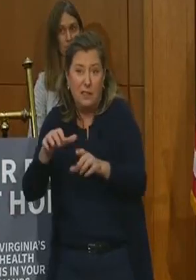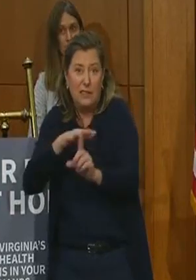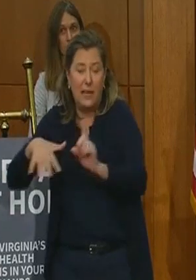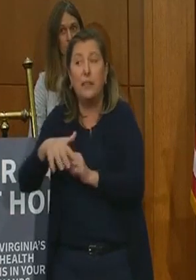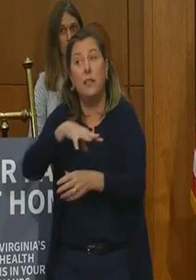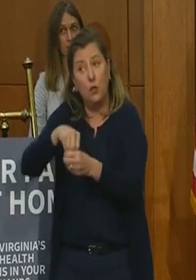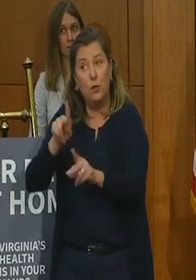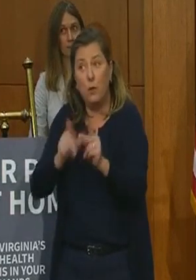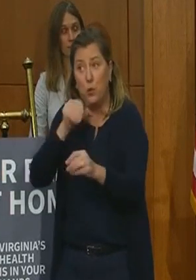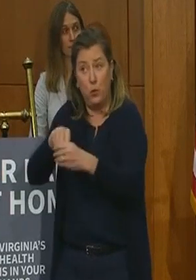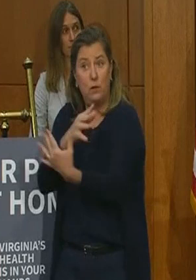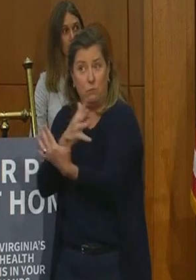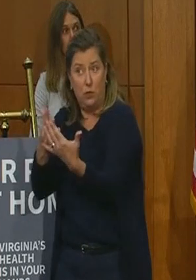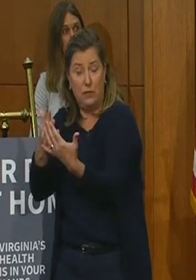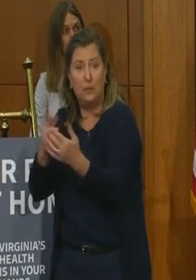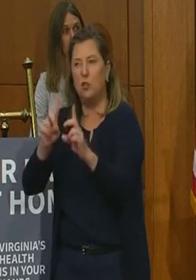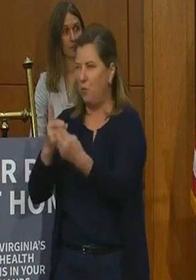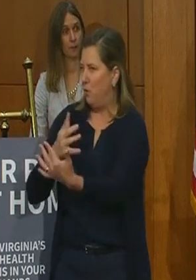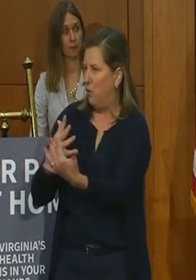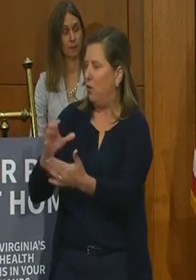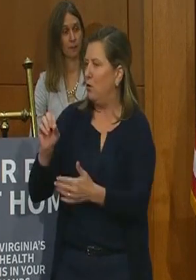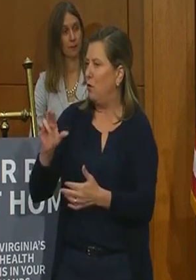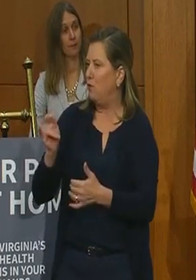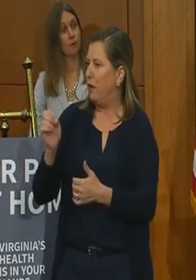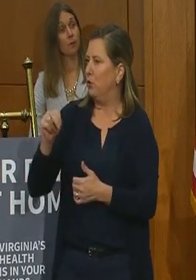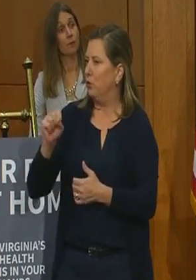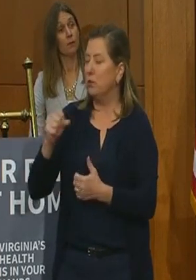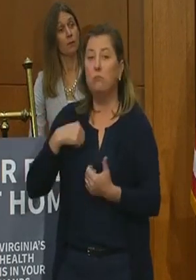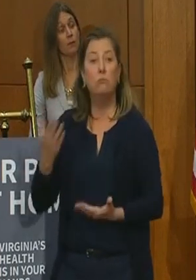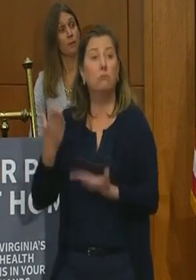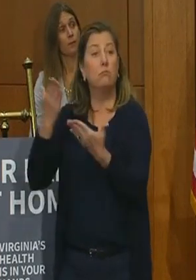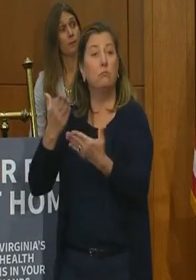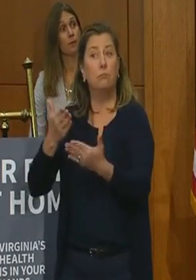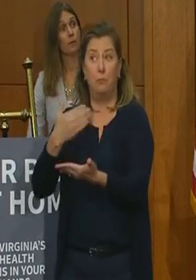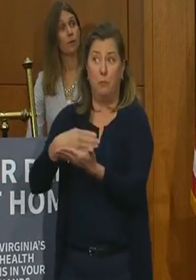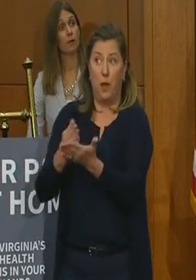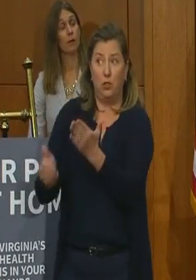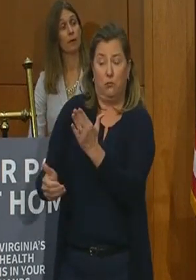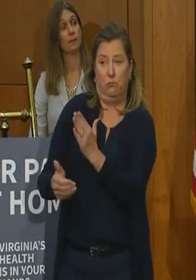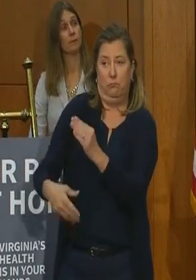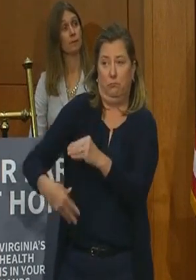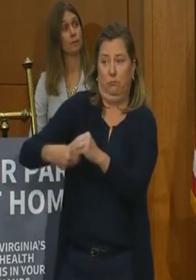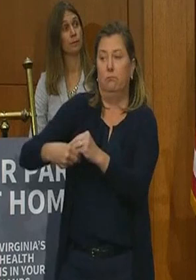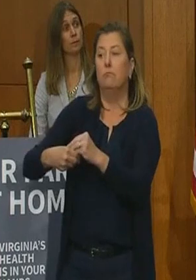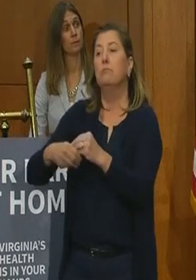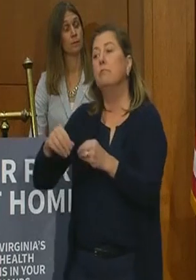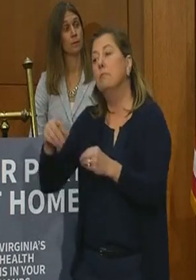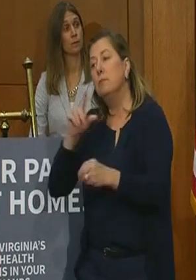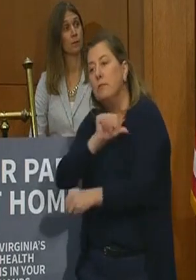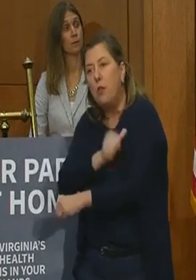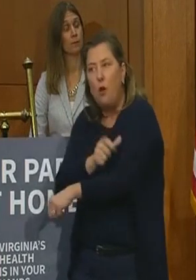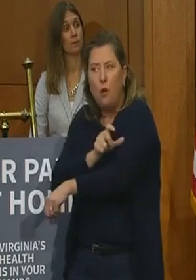I'm proposing an amendment to the state budget that would give the Department of Corrections authority to release offenders